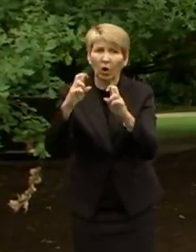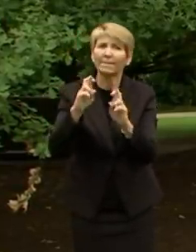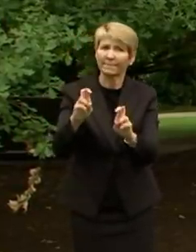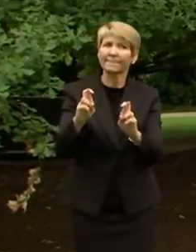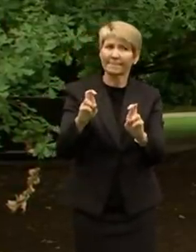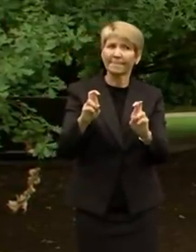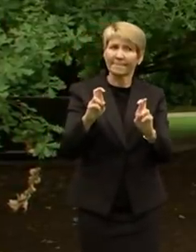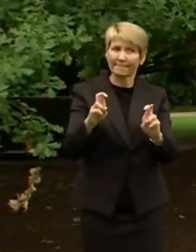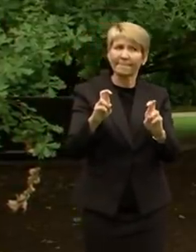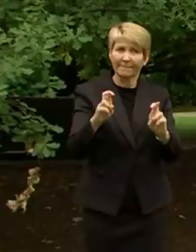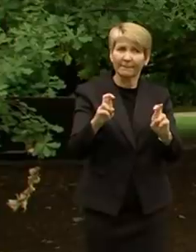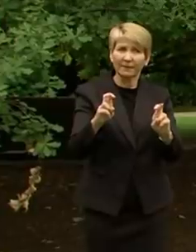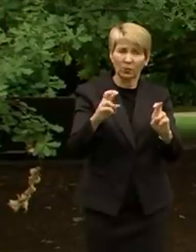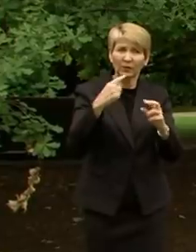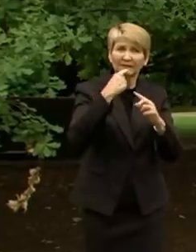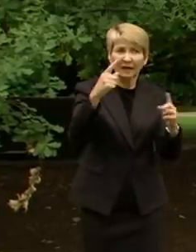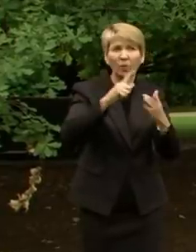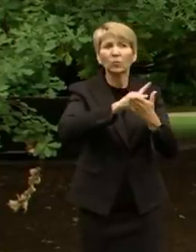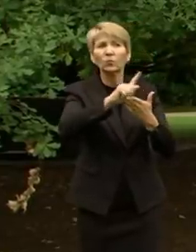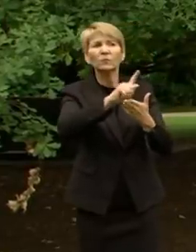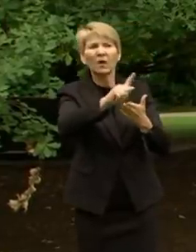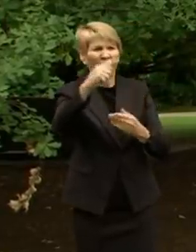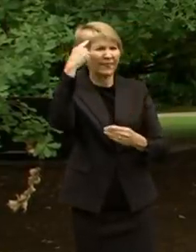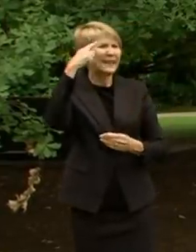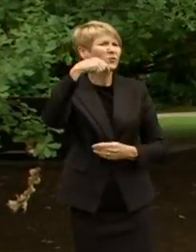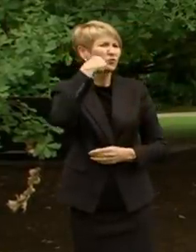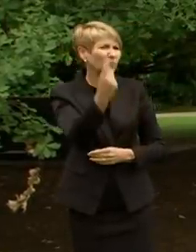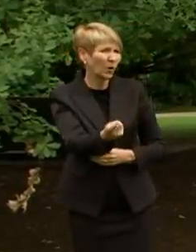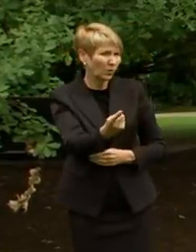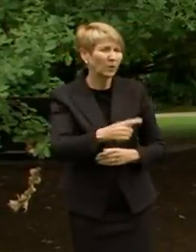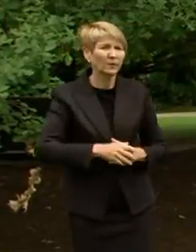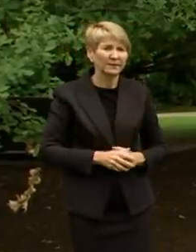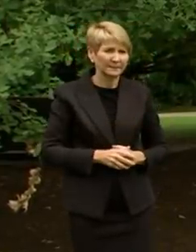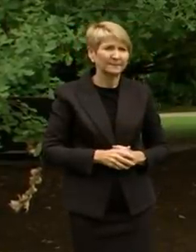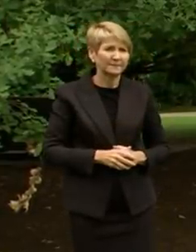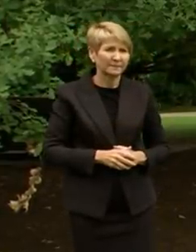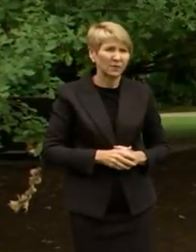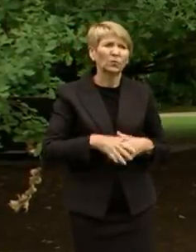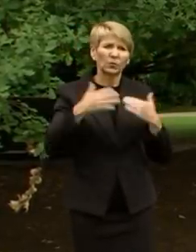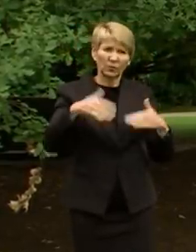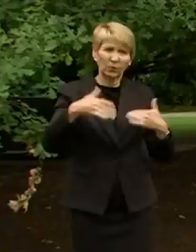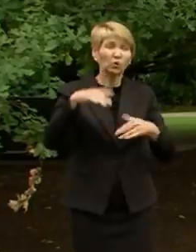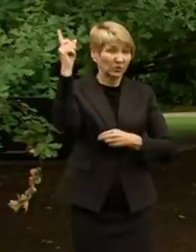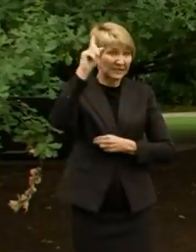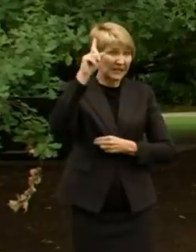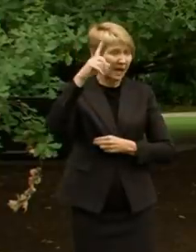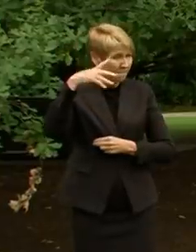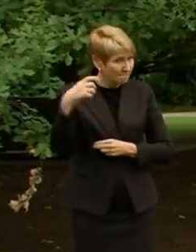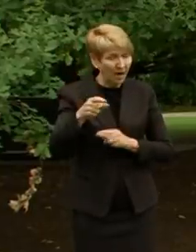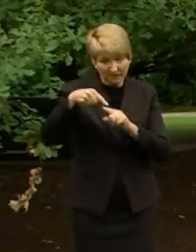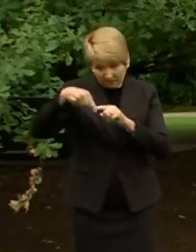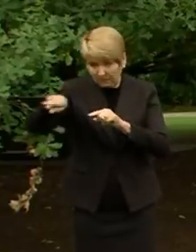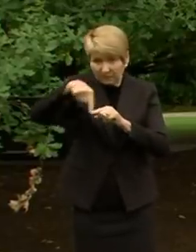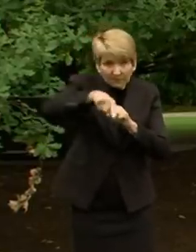as soon as they come to us. That's most likely a feature of tomorrow's briefing. That will be a very big focus today to get all those people